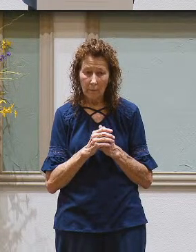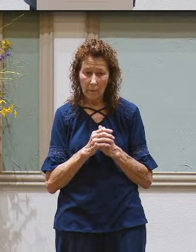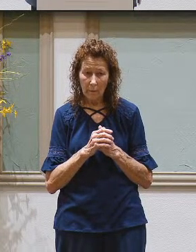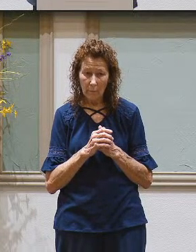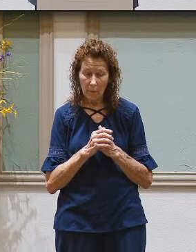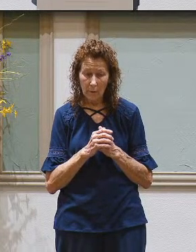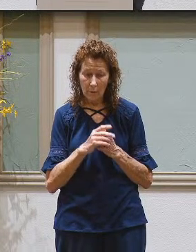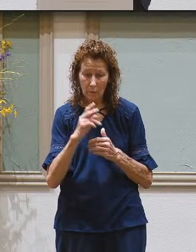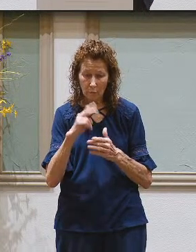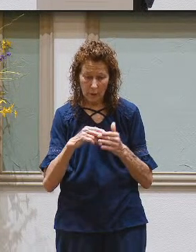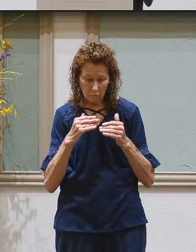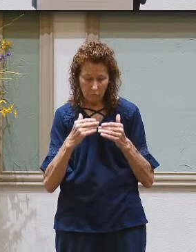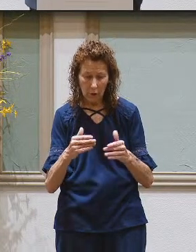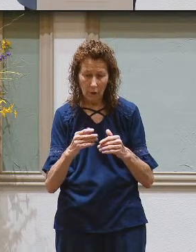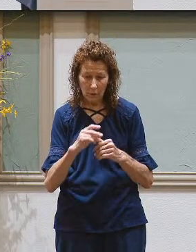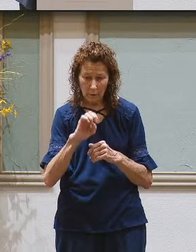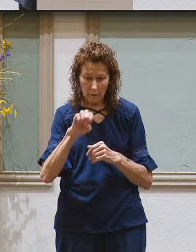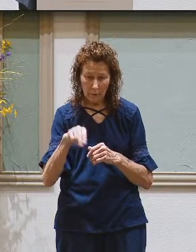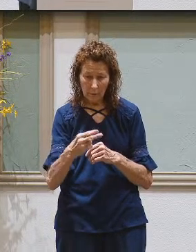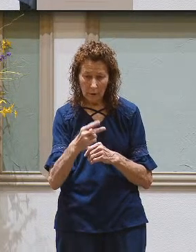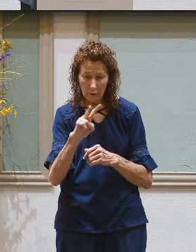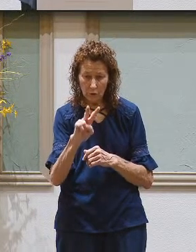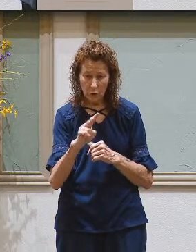Let's read on in Ephesians 2.